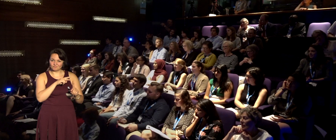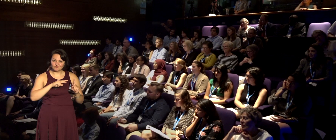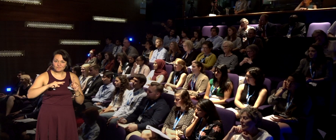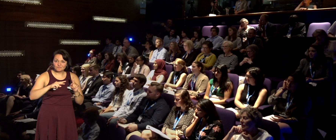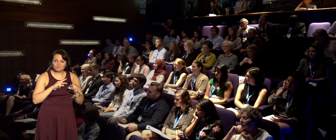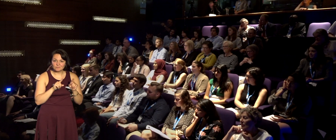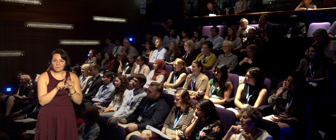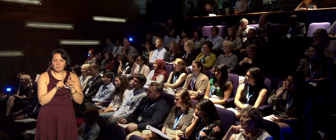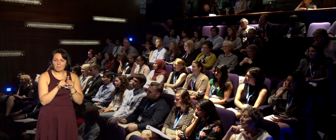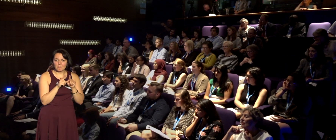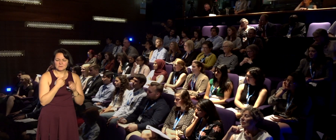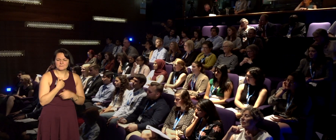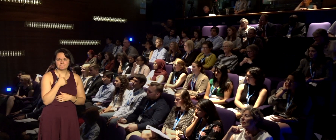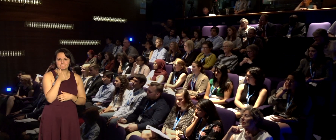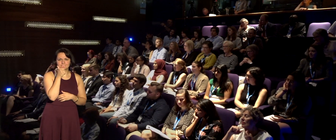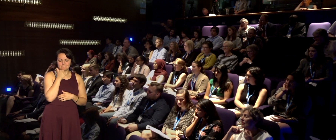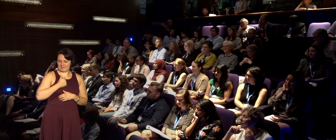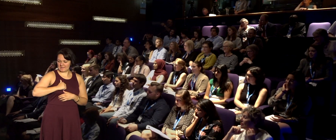be versus what it actually is.